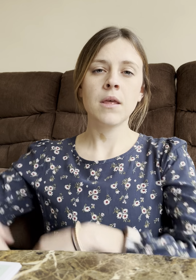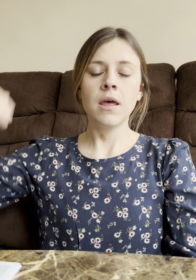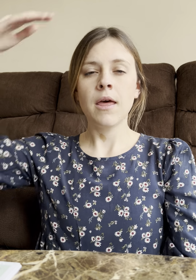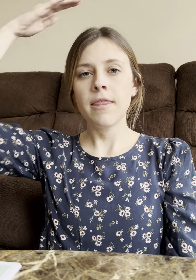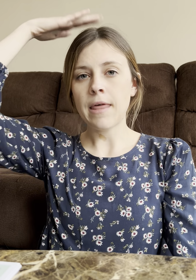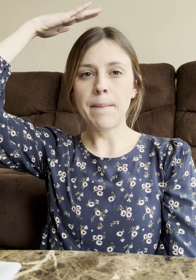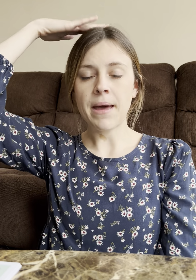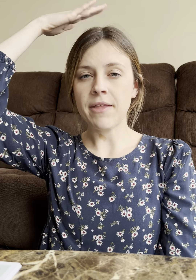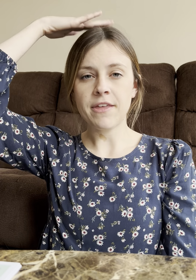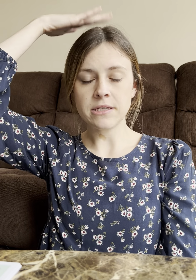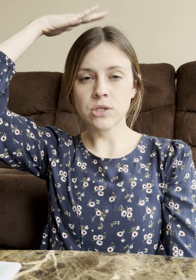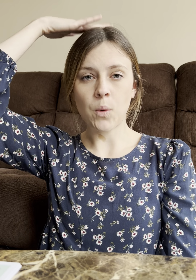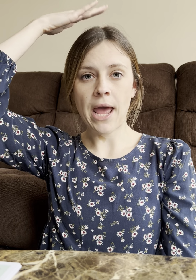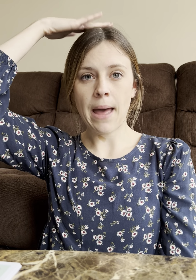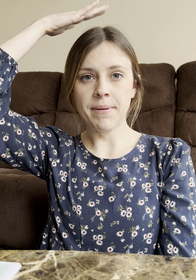that bad things don't happen.